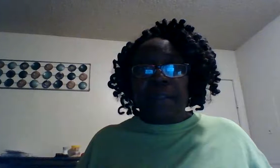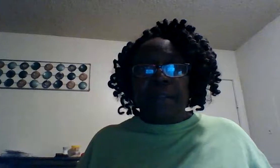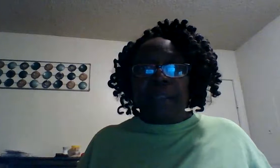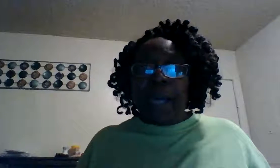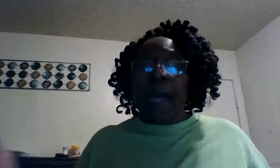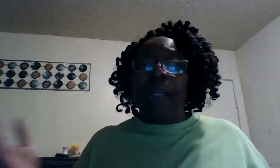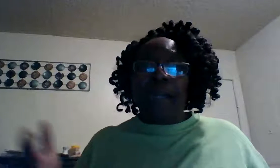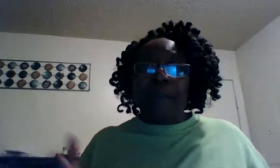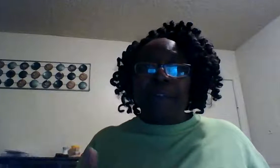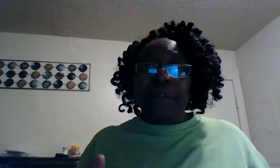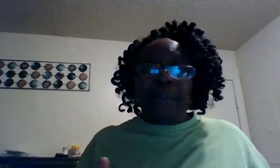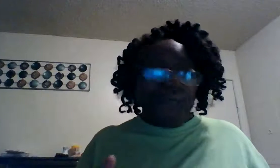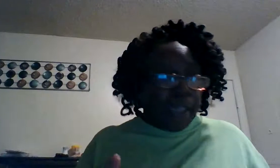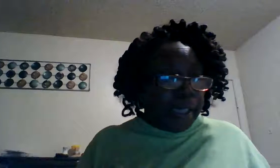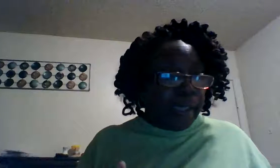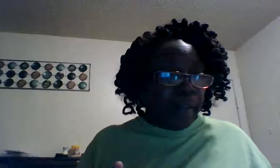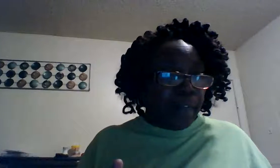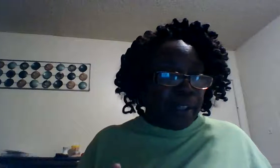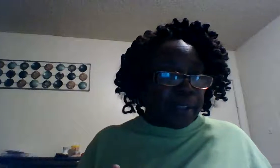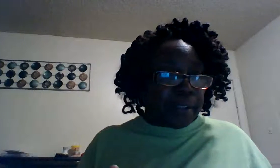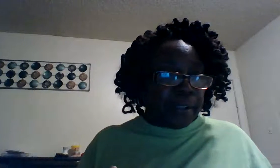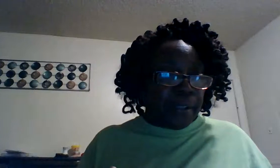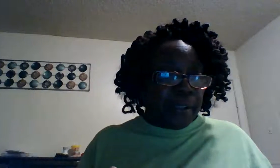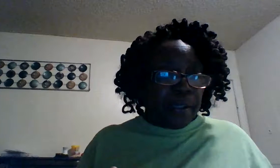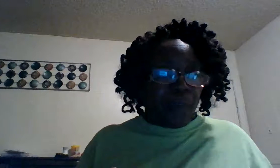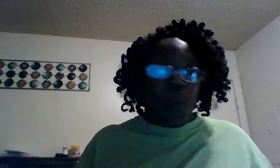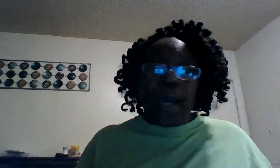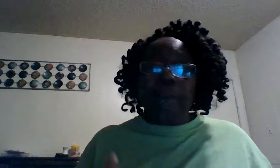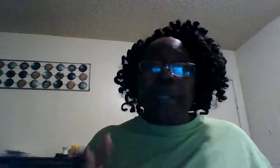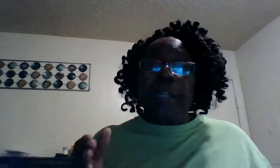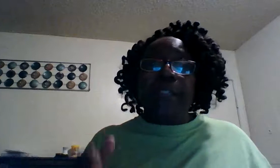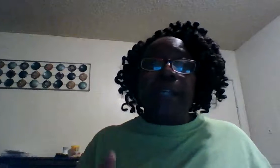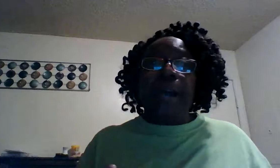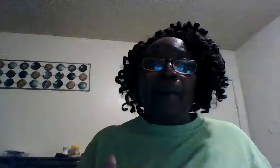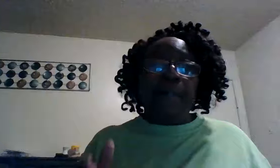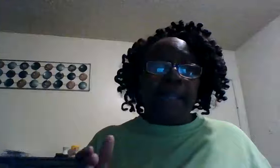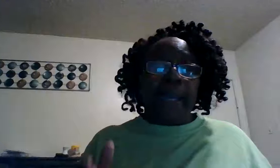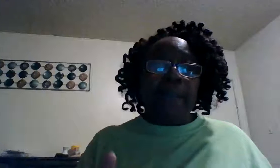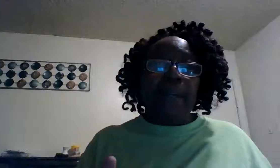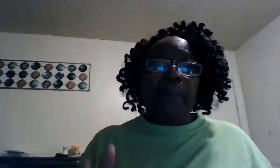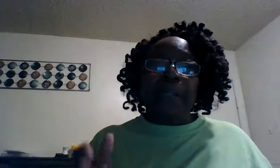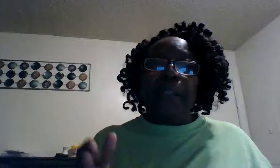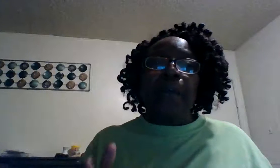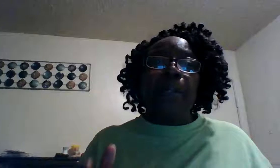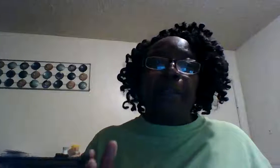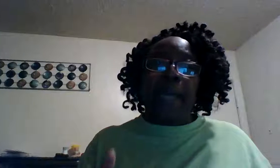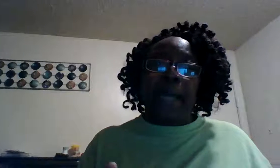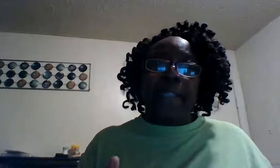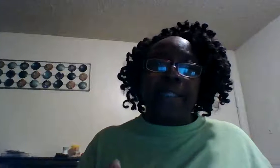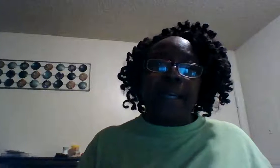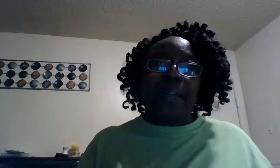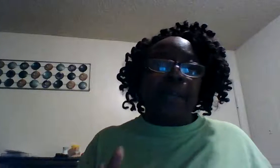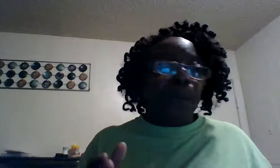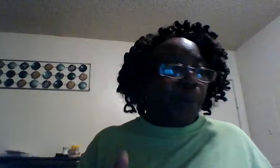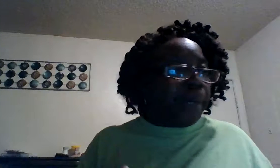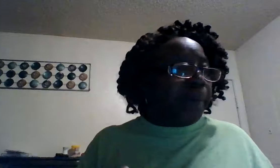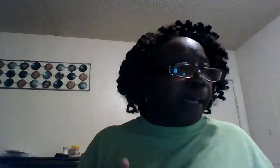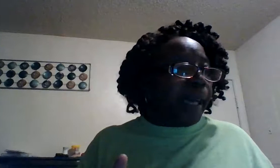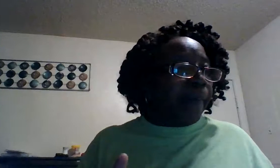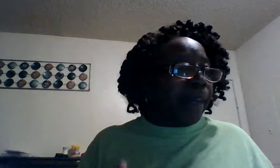god love you for he love us why because he already gave up his only begotten son that we may have